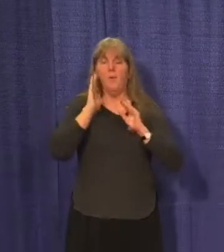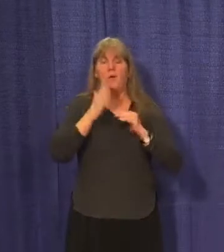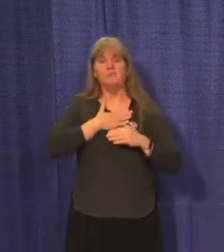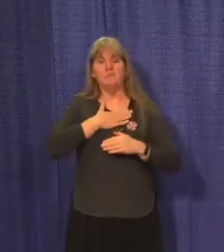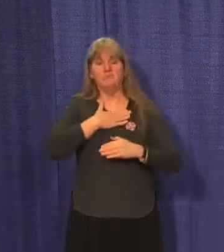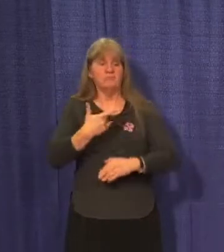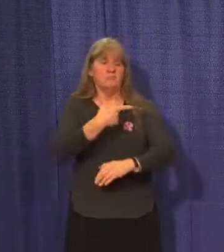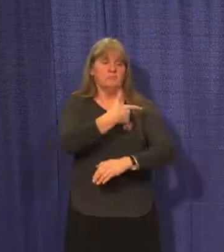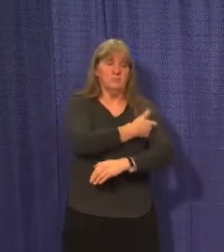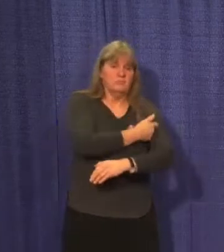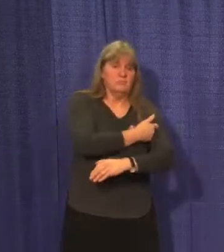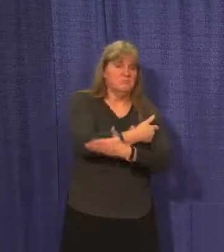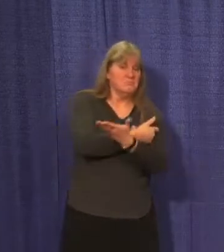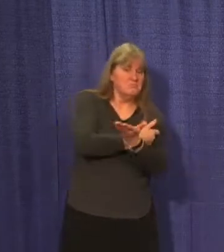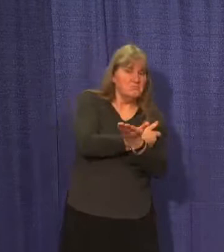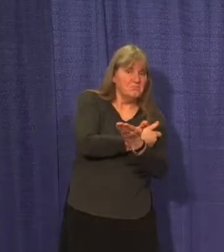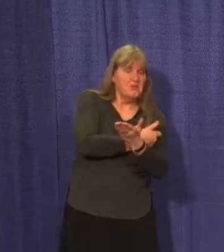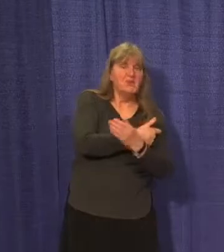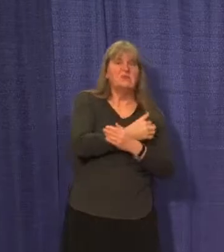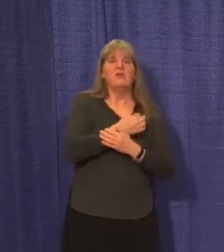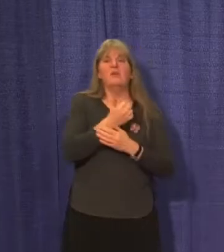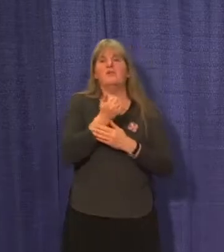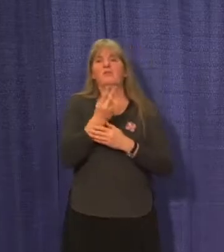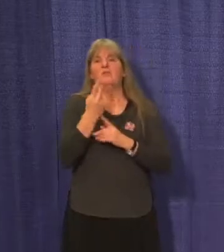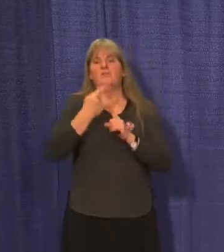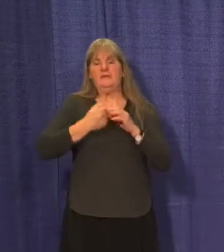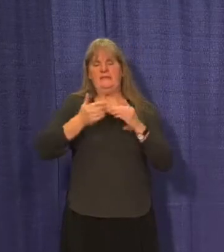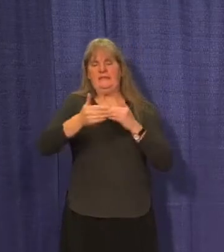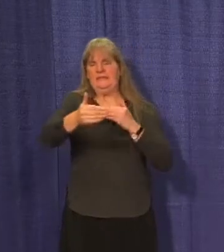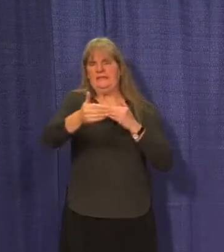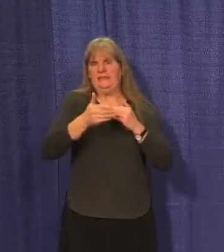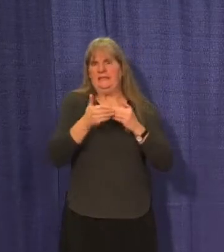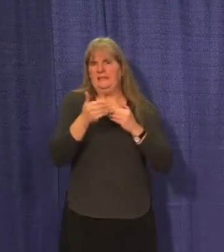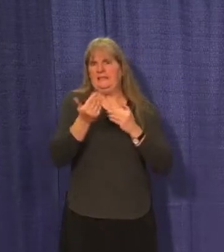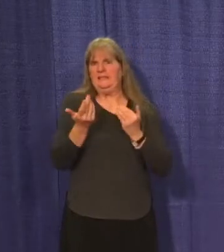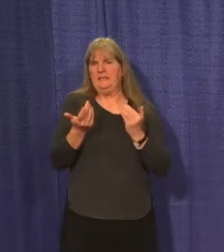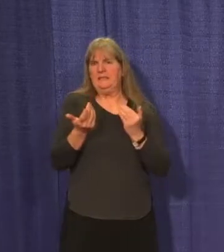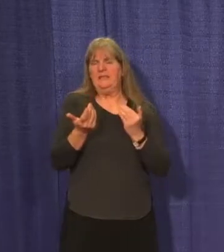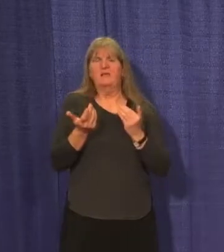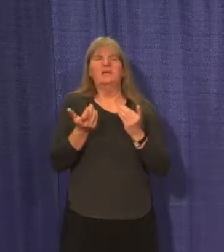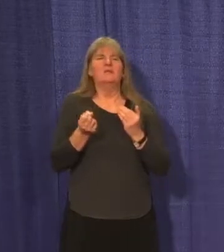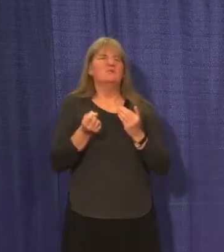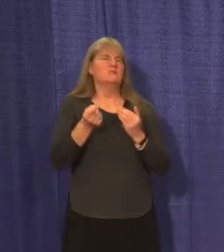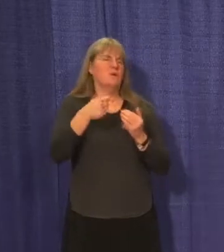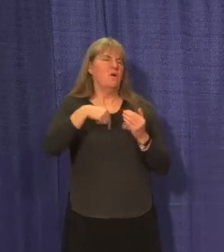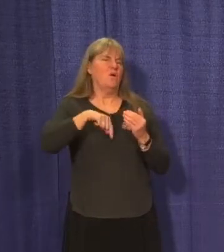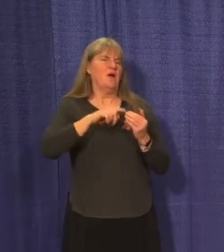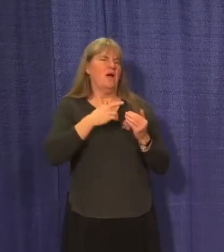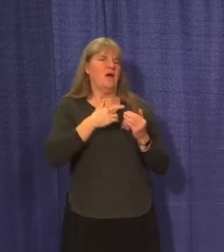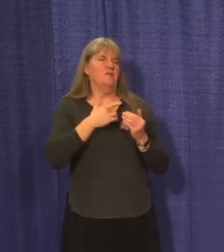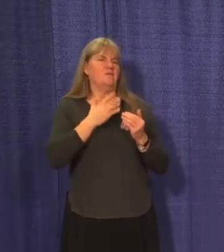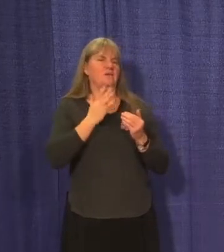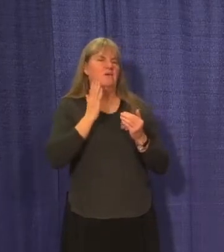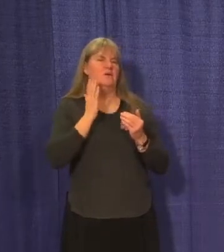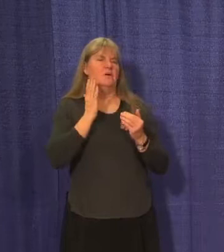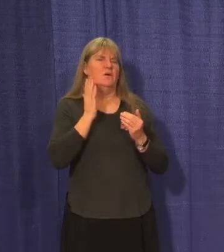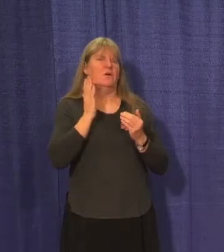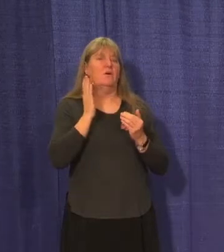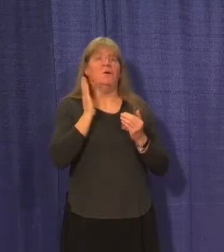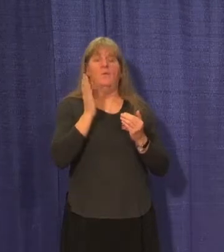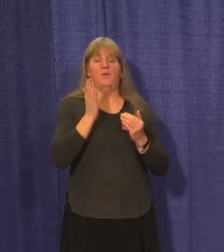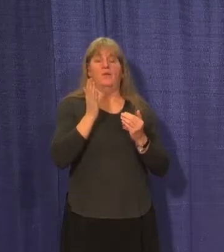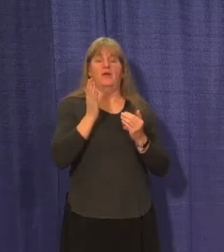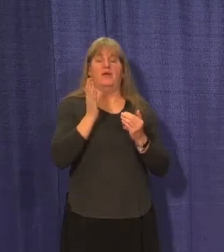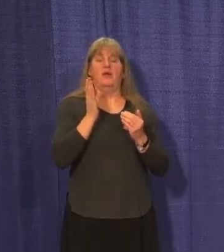take months to play out. So I don't anticipate that that would mean that there would be changes to the